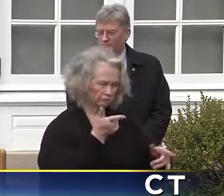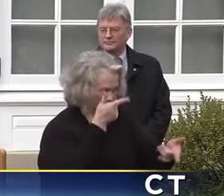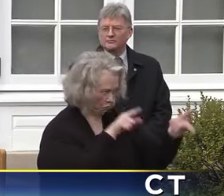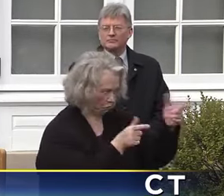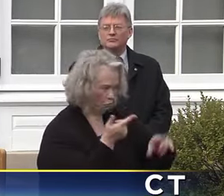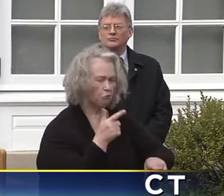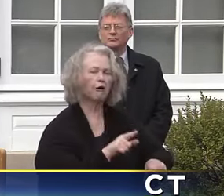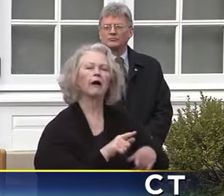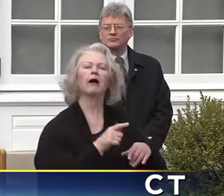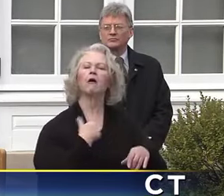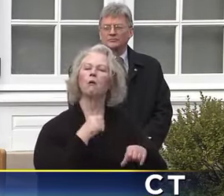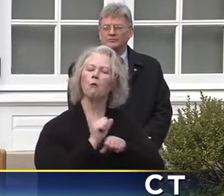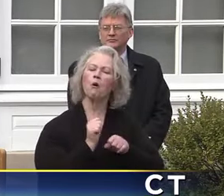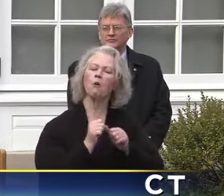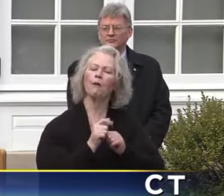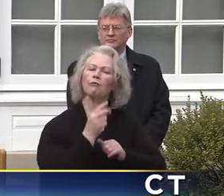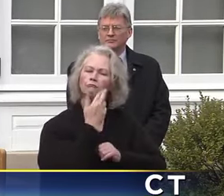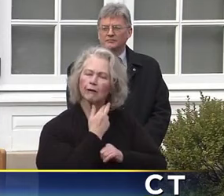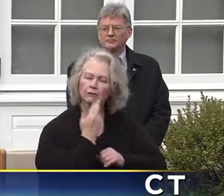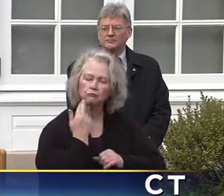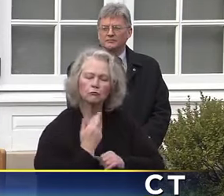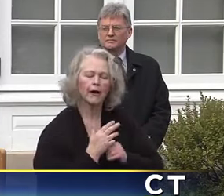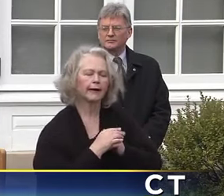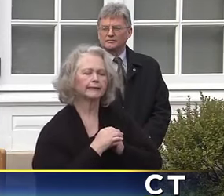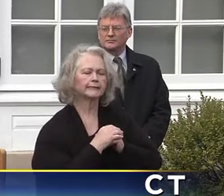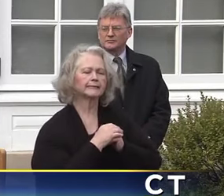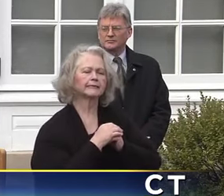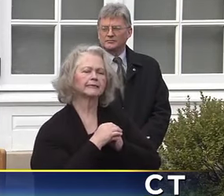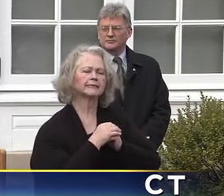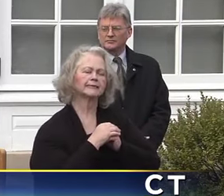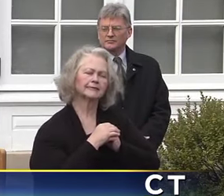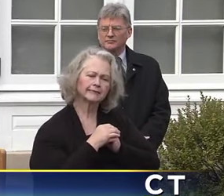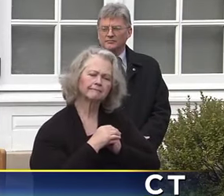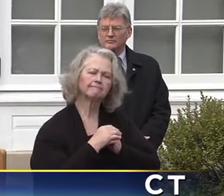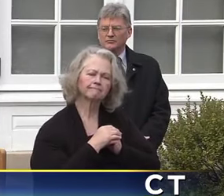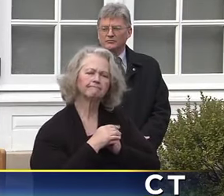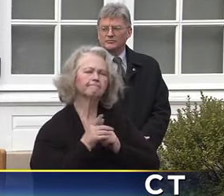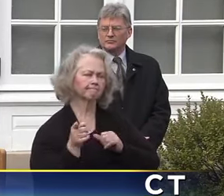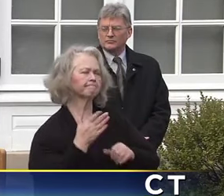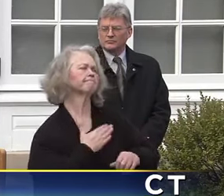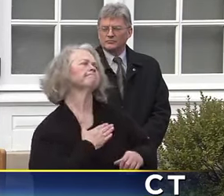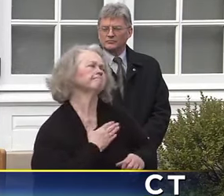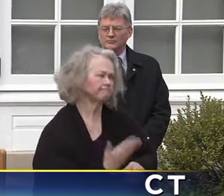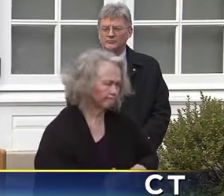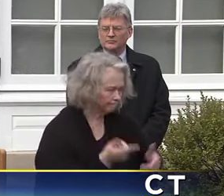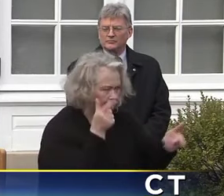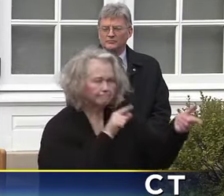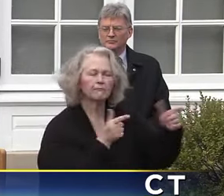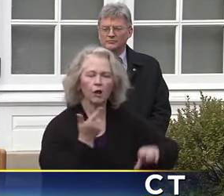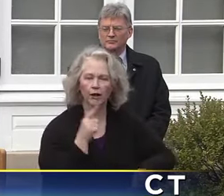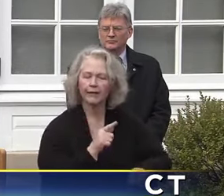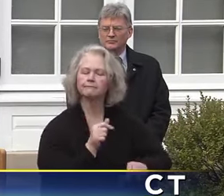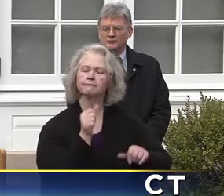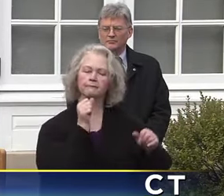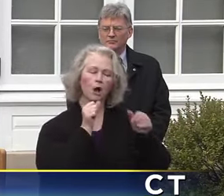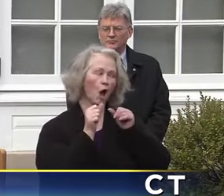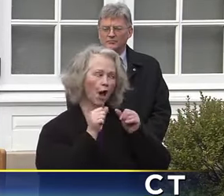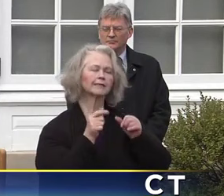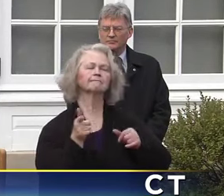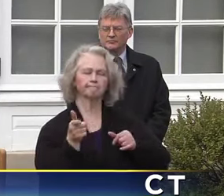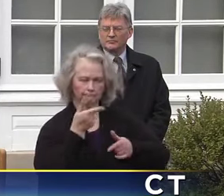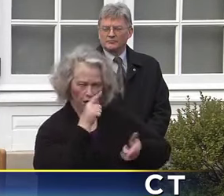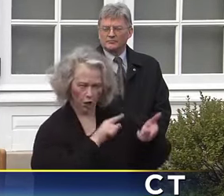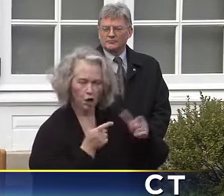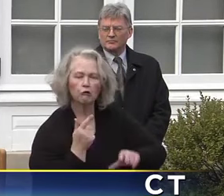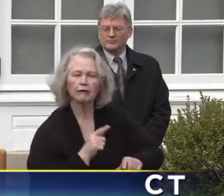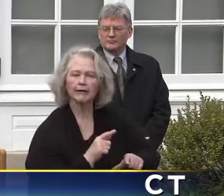work hard with our restaurants and and the such. And they stepped up in the bars and did what we have to